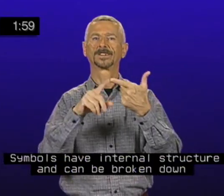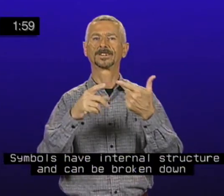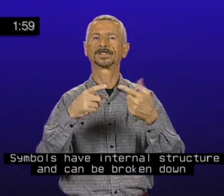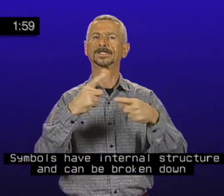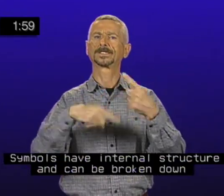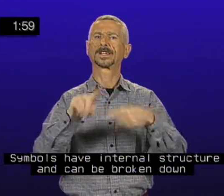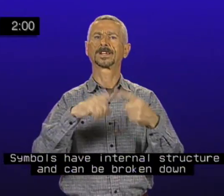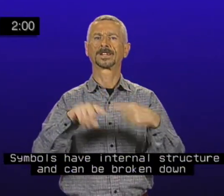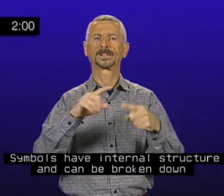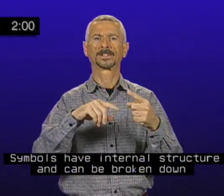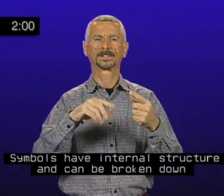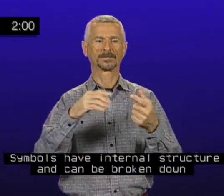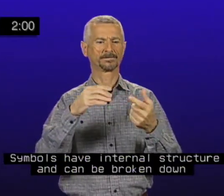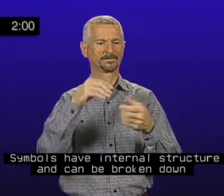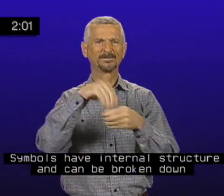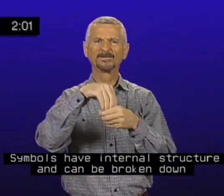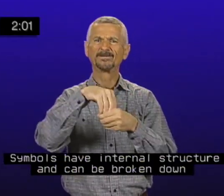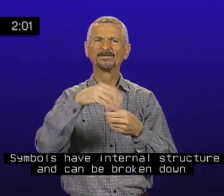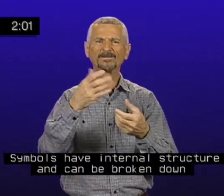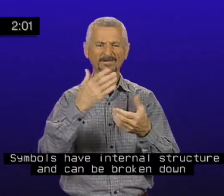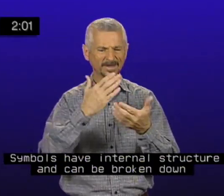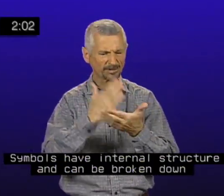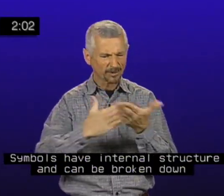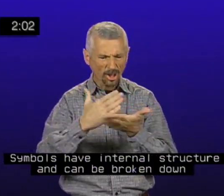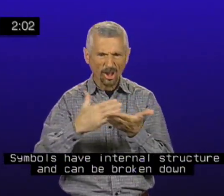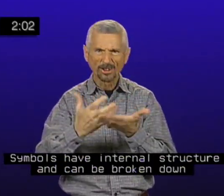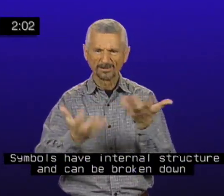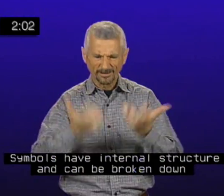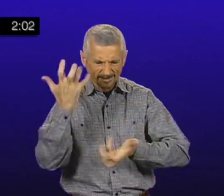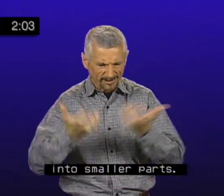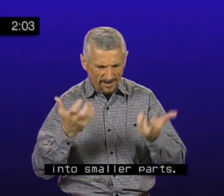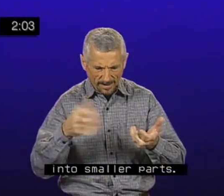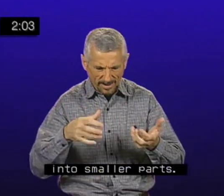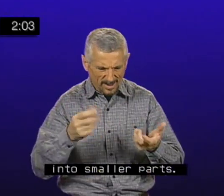Symbols have internal structure and can be broken down into smaller parts.